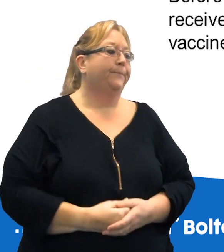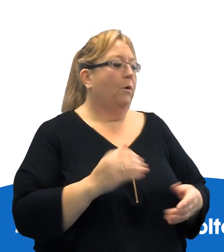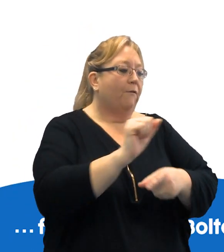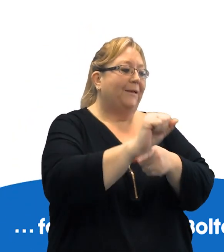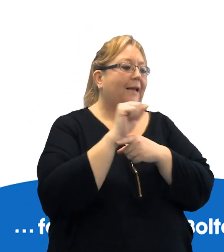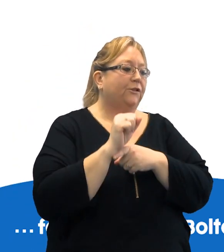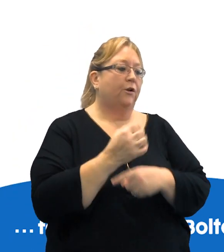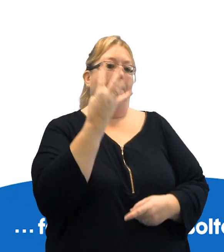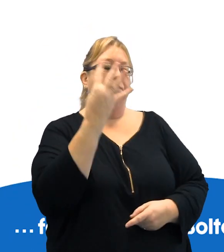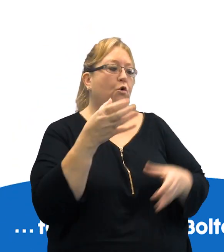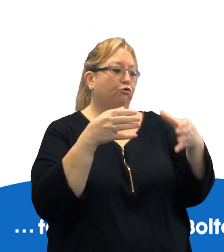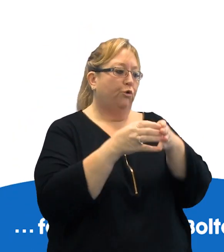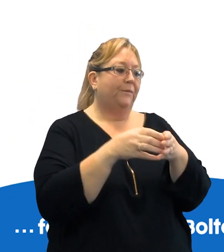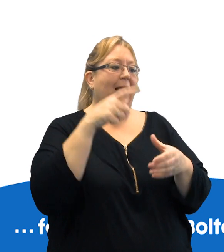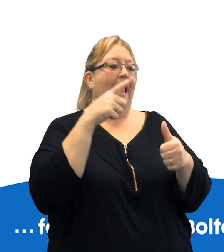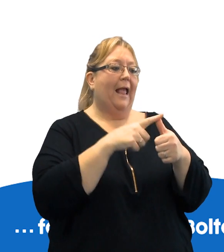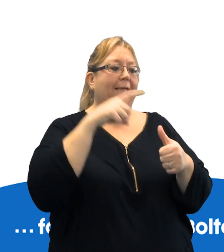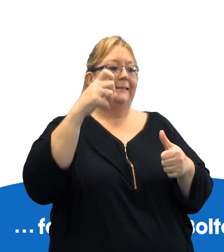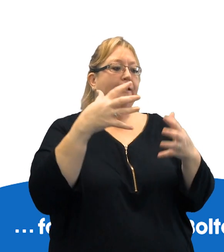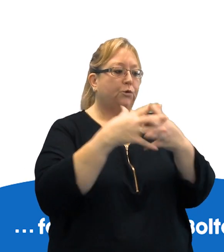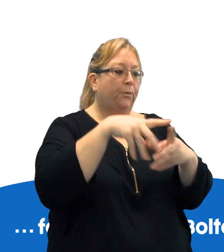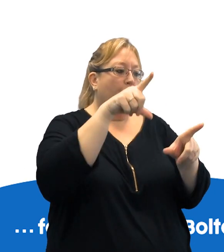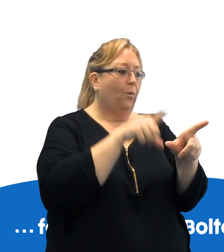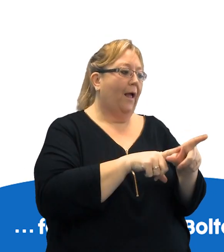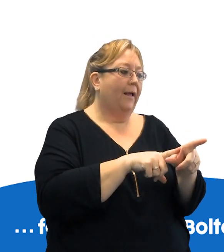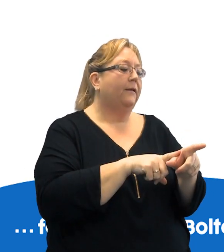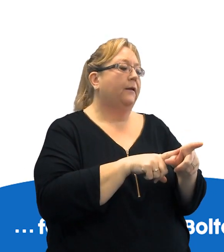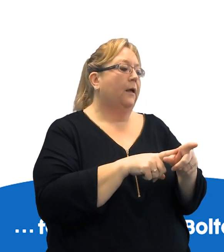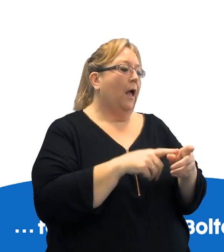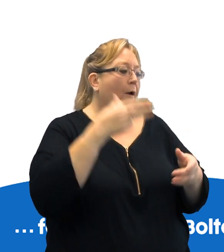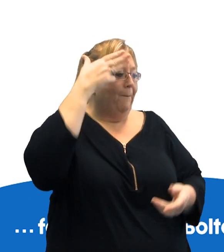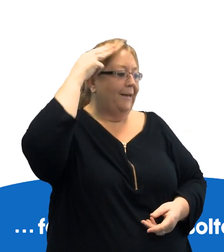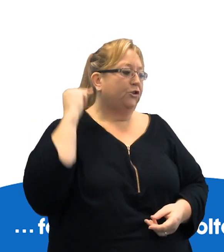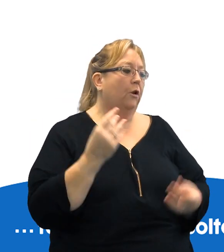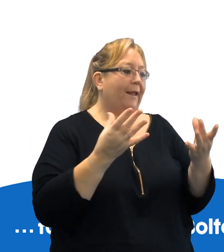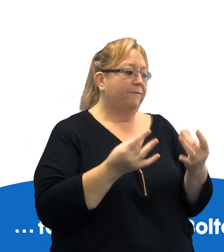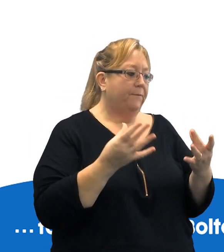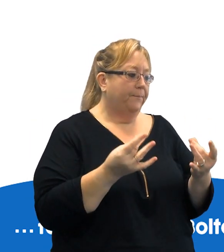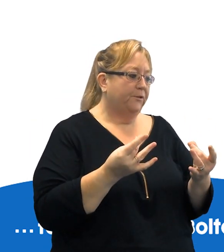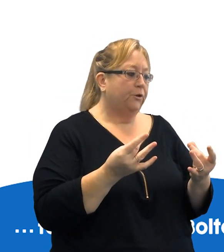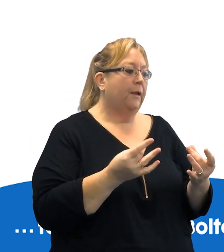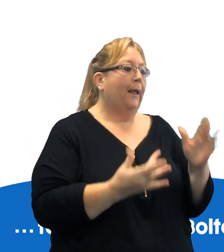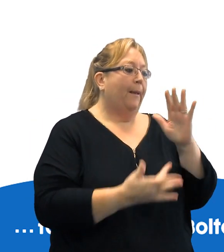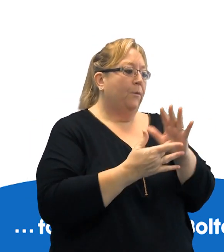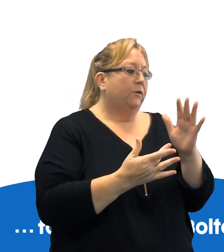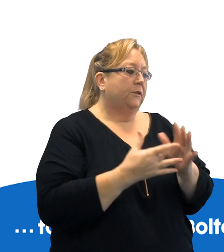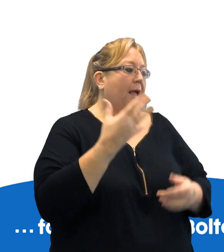For protection against the four groups A, C, W and Y of meningococcal infection it is important